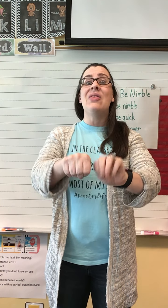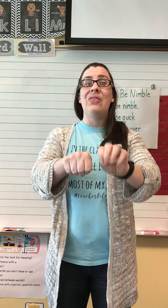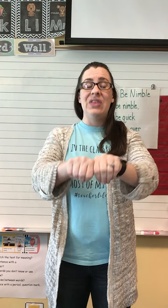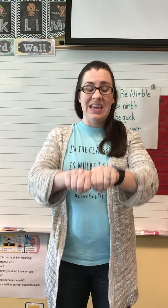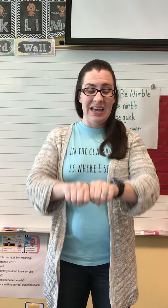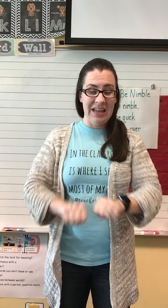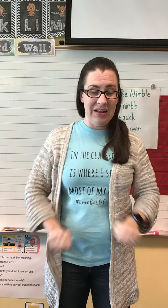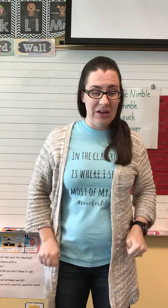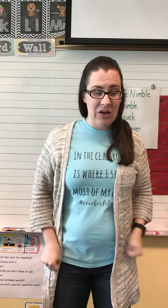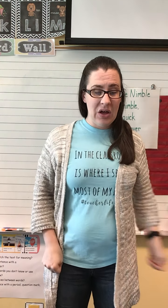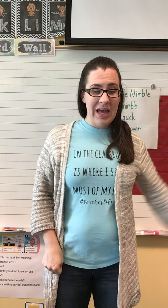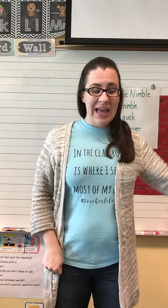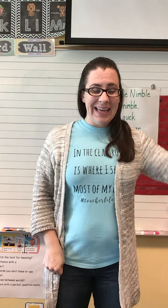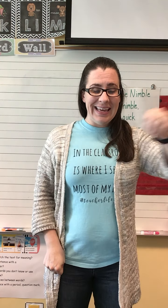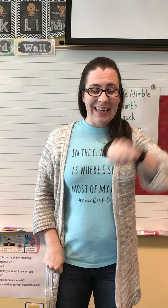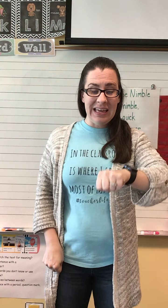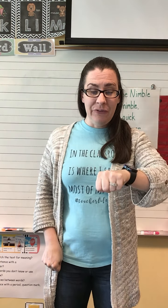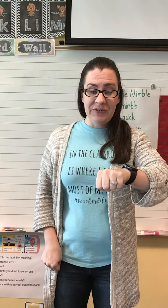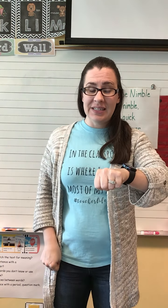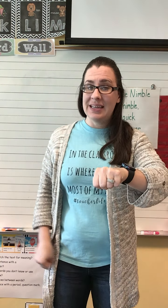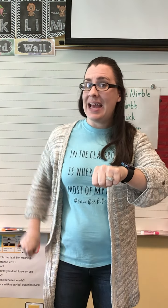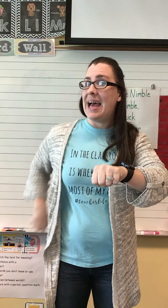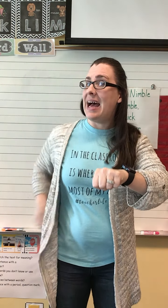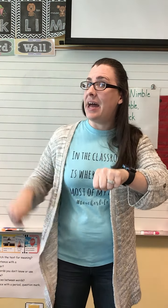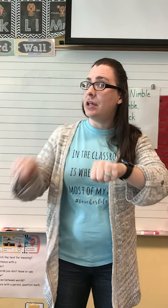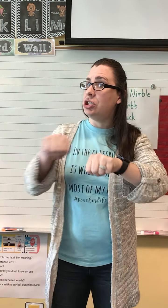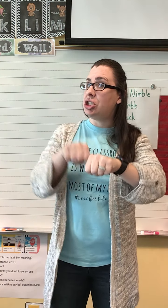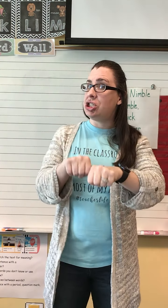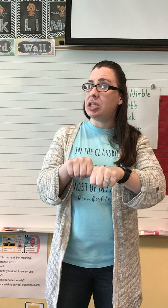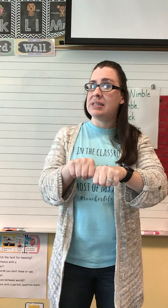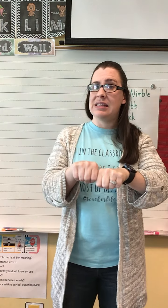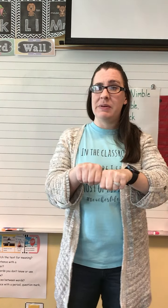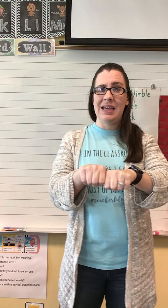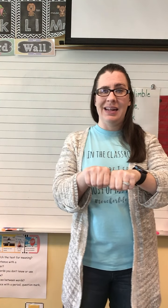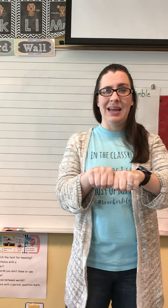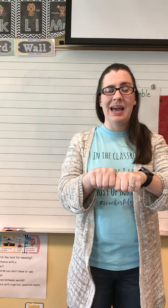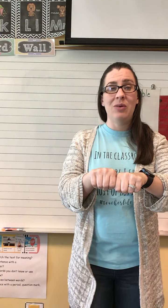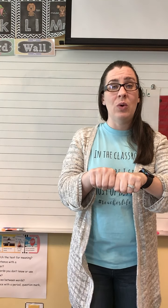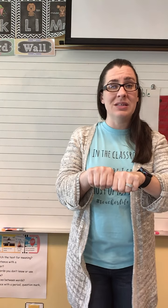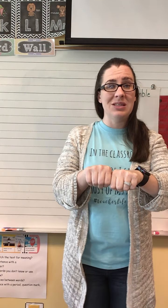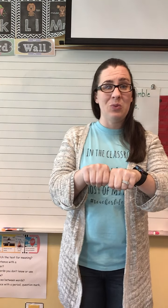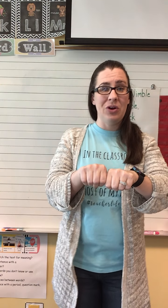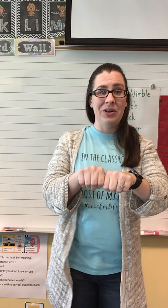Fin. Ift. Add sh to the beginning. And what's the word?